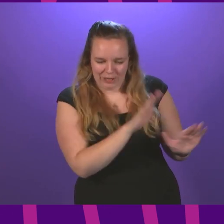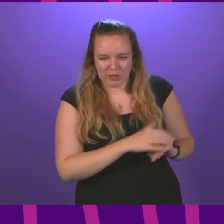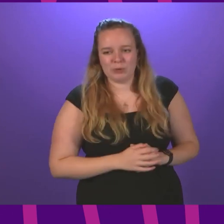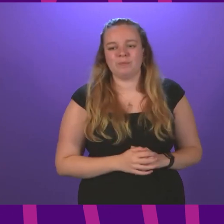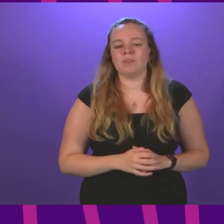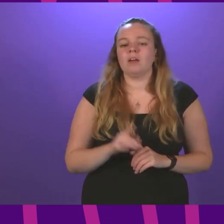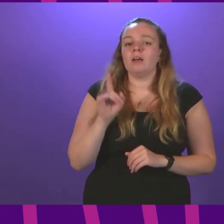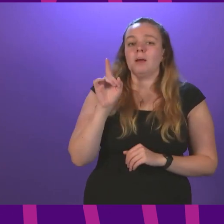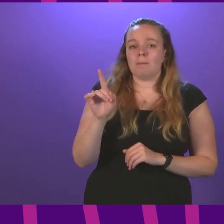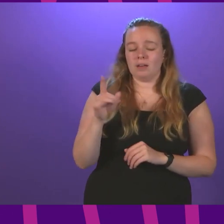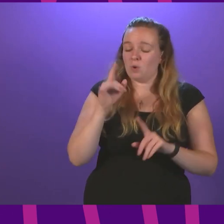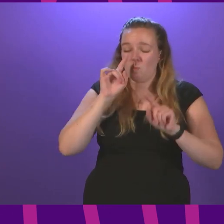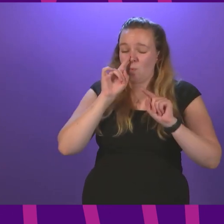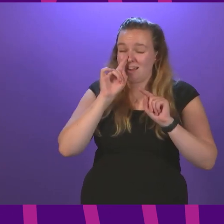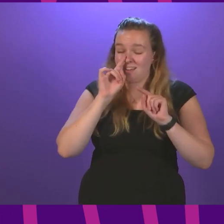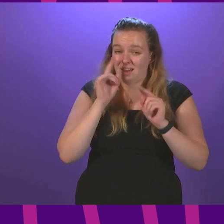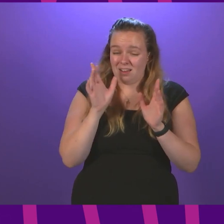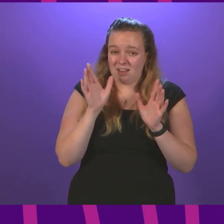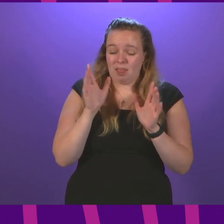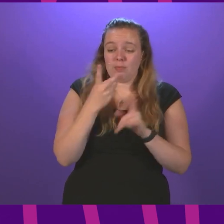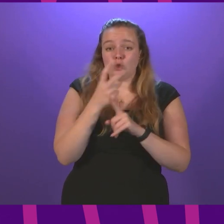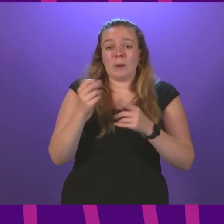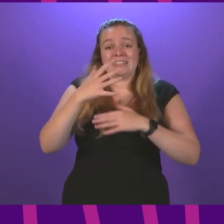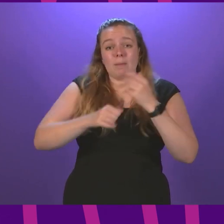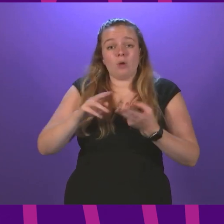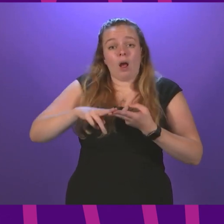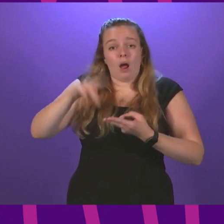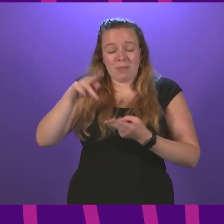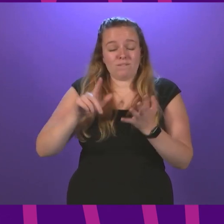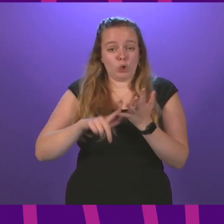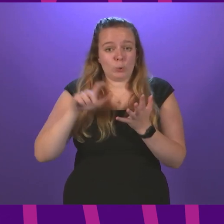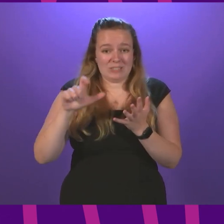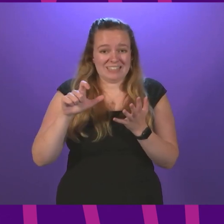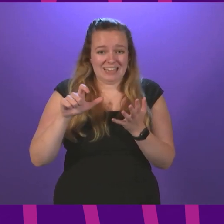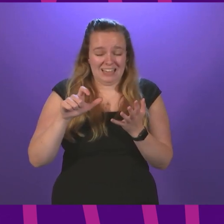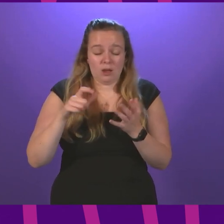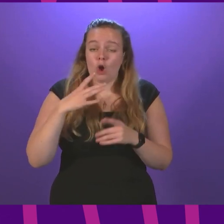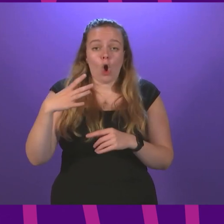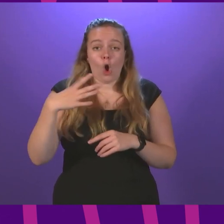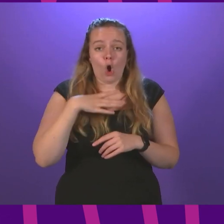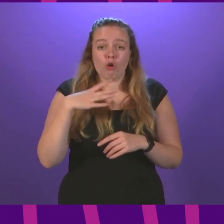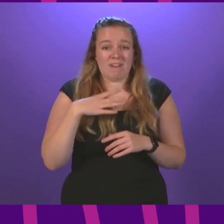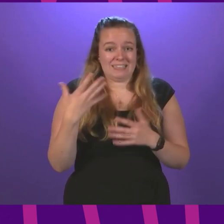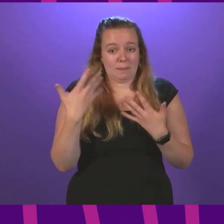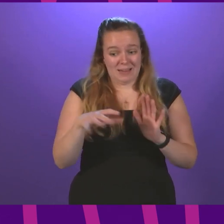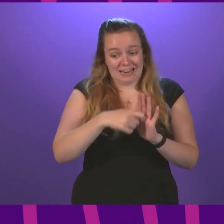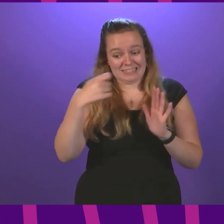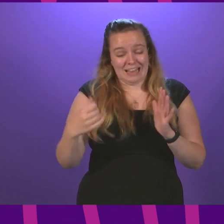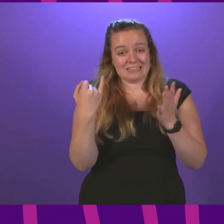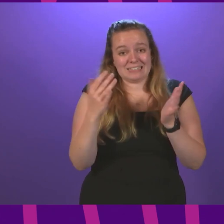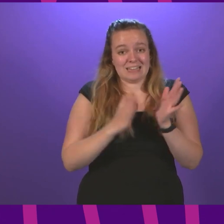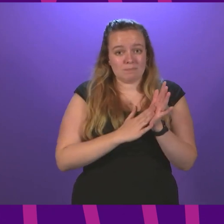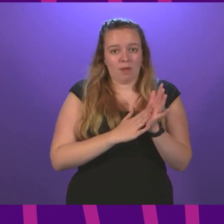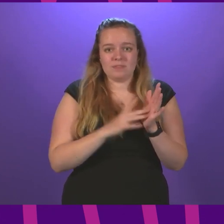However, we cannot escape the fact that the £20 uplift to universal credit, which has already been extended for six months,